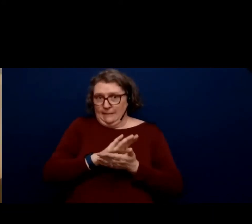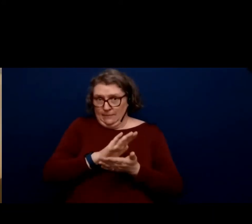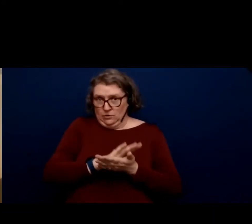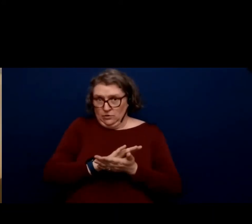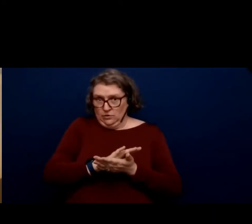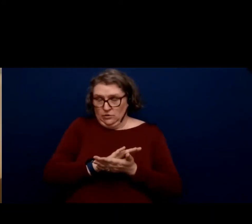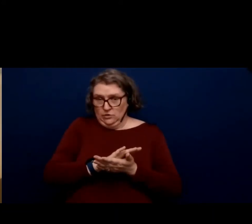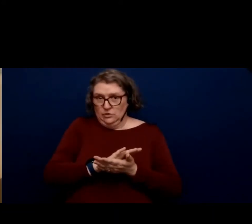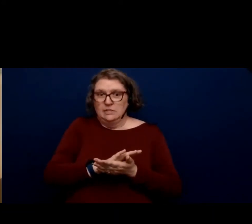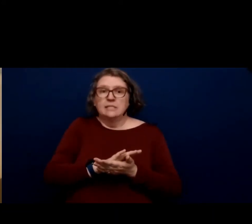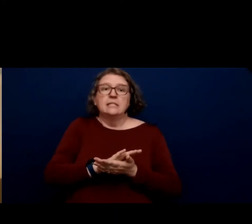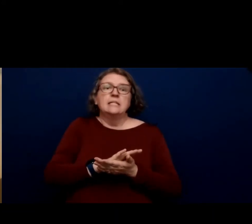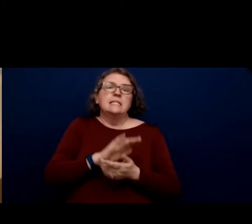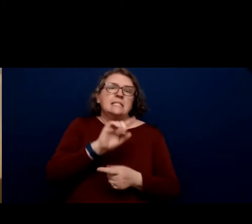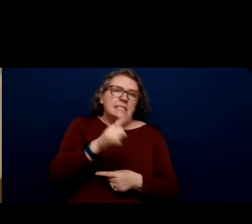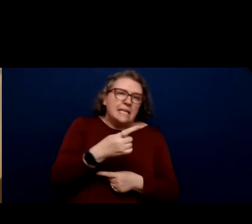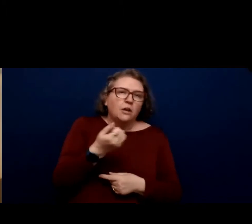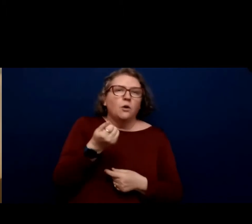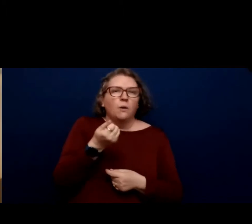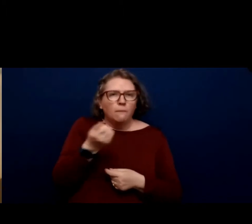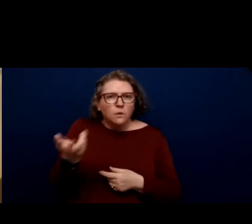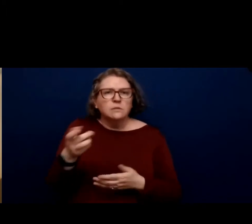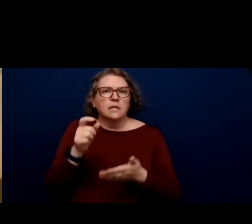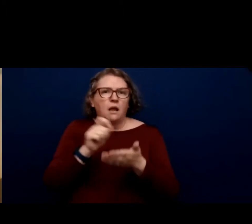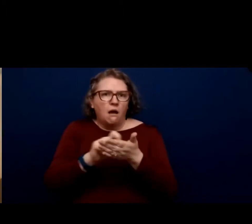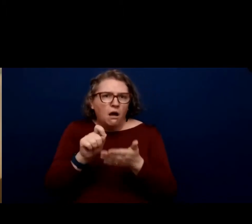multiple authored, congratulations.